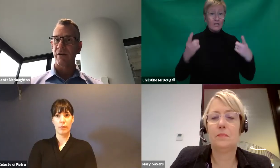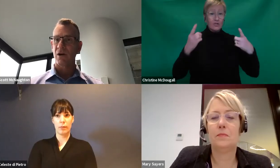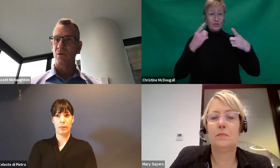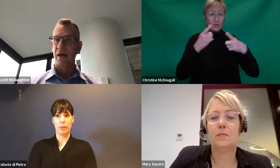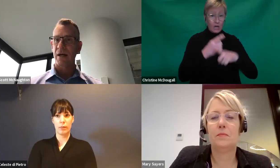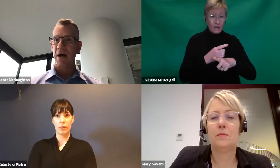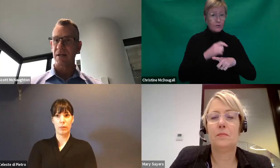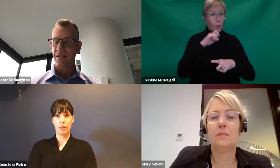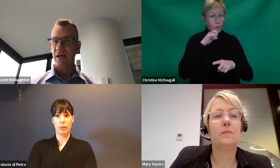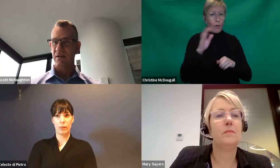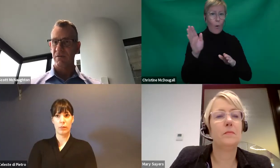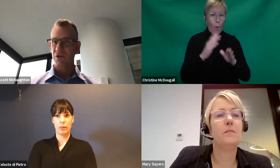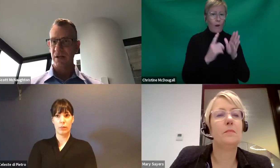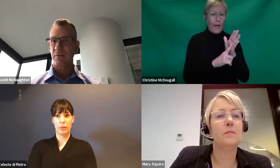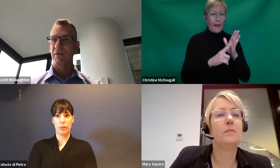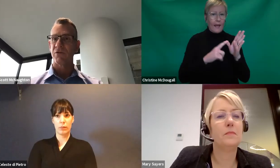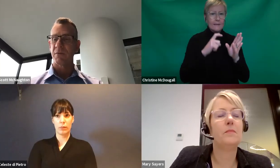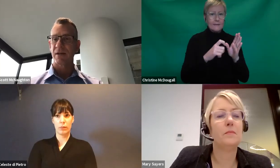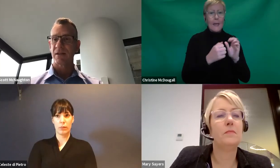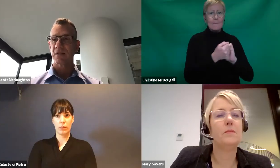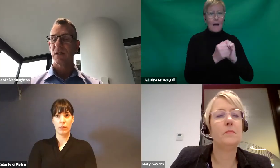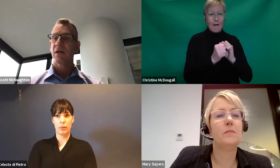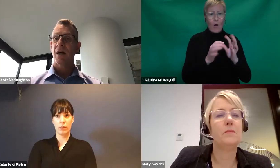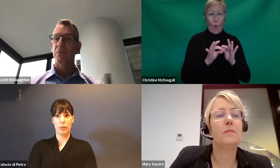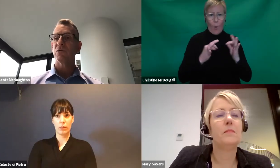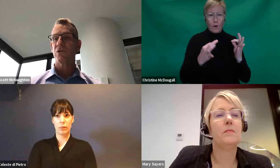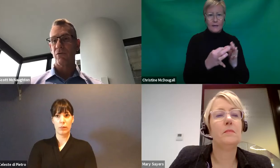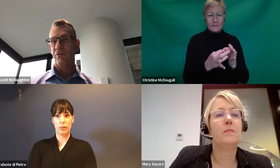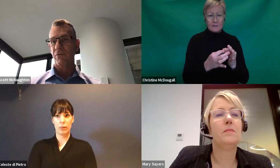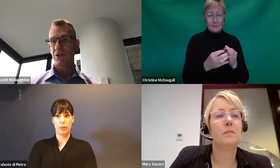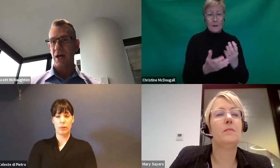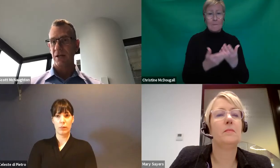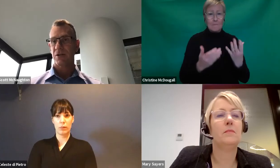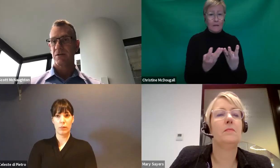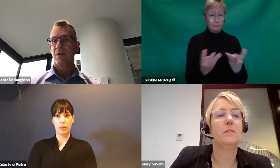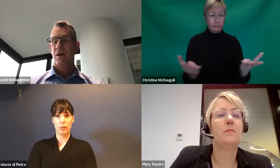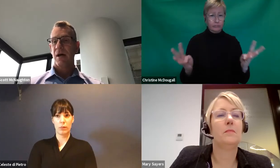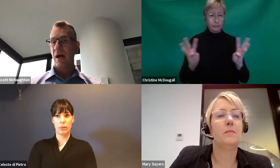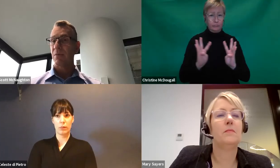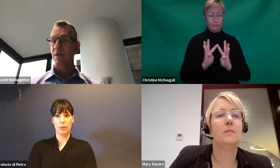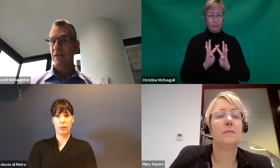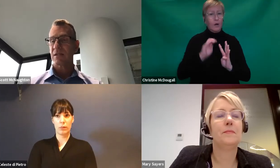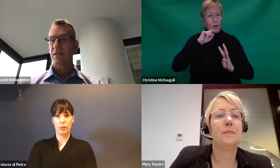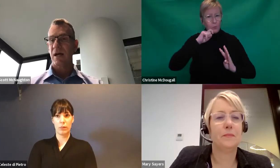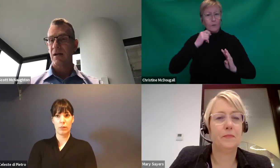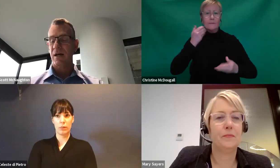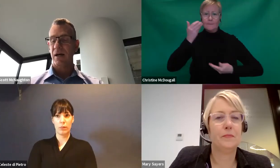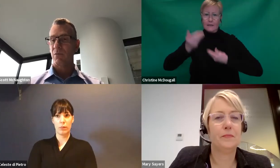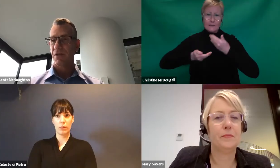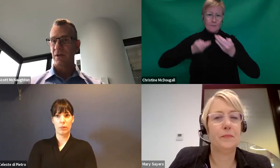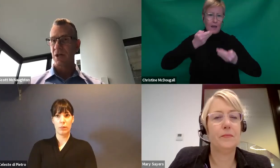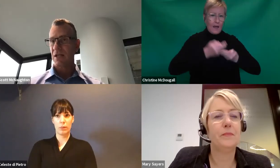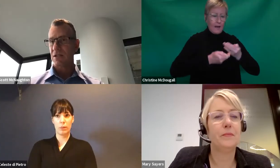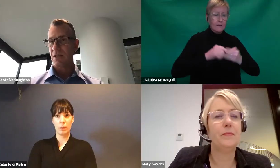our local area coordinator partners together virtually in a big forum like this and we'll talk through the change. And we did this, say,